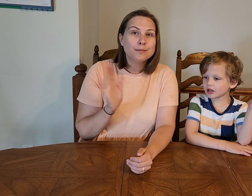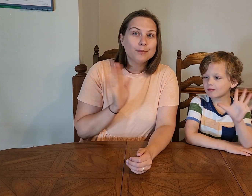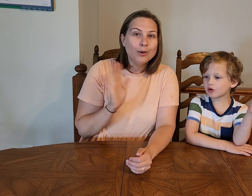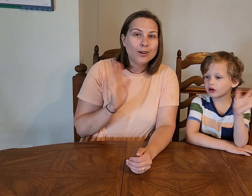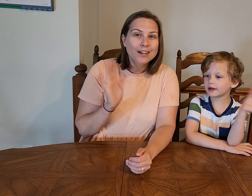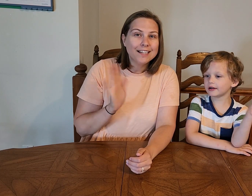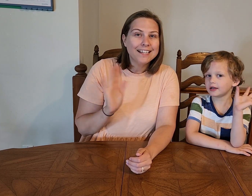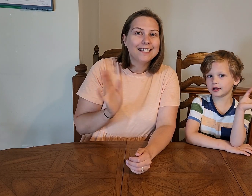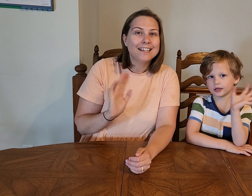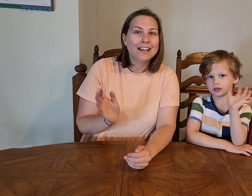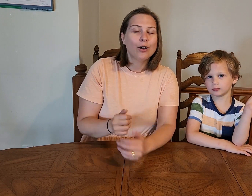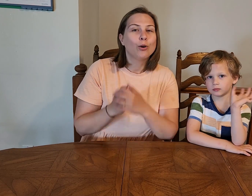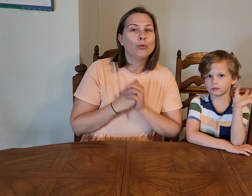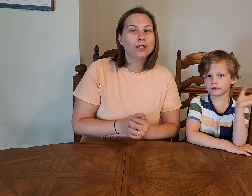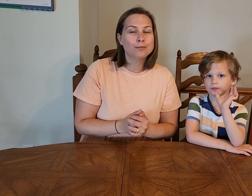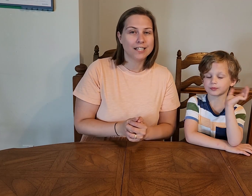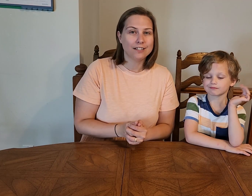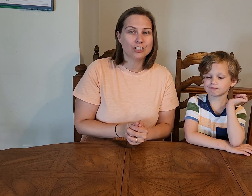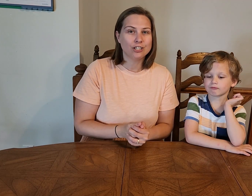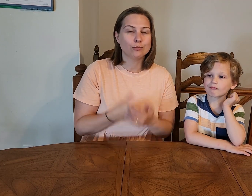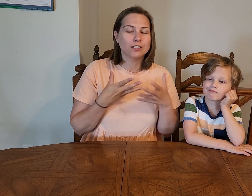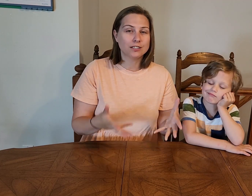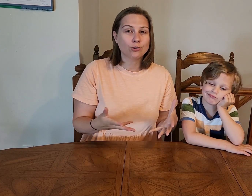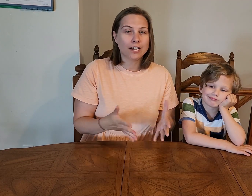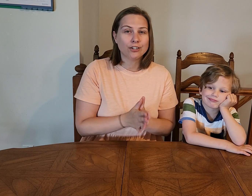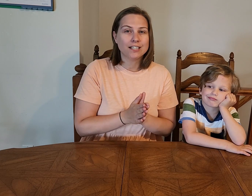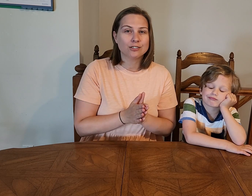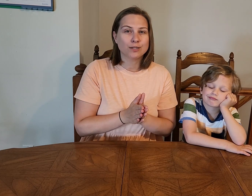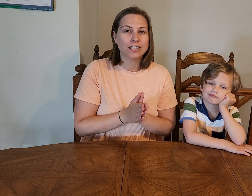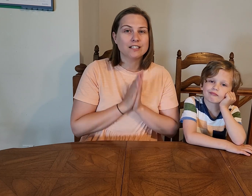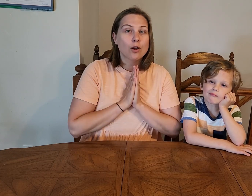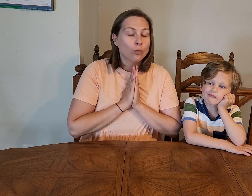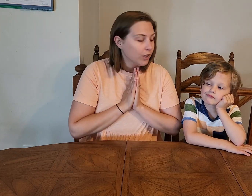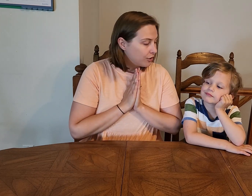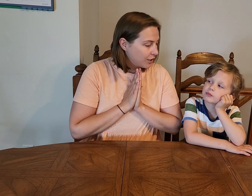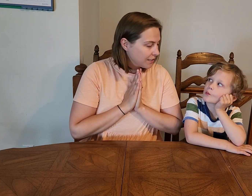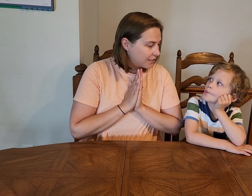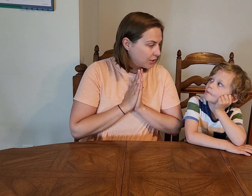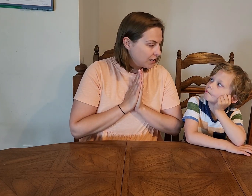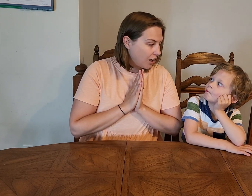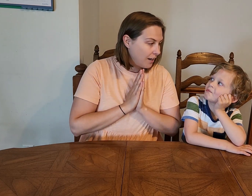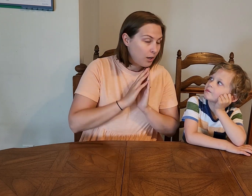good morning welcome to kids church we're so glad you guys are with us we're doing a series on